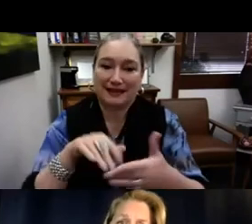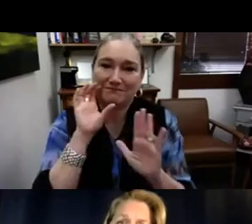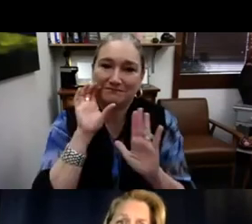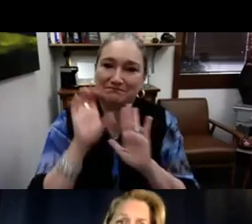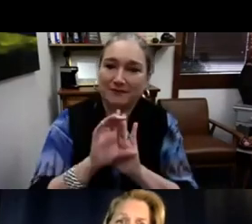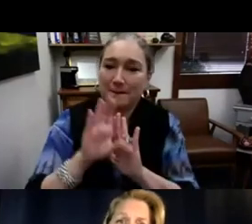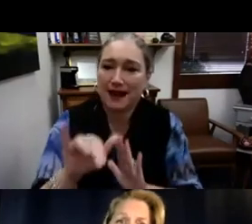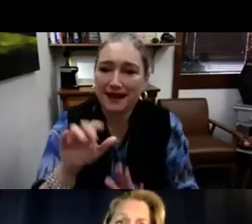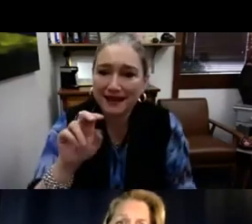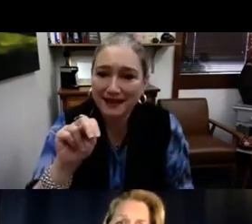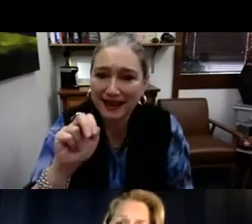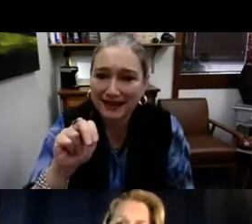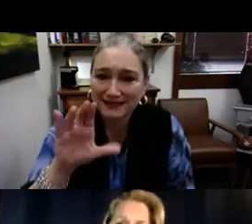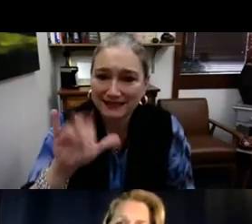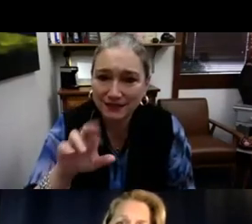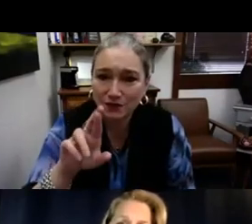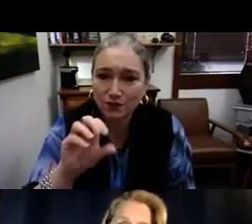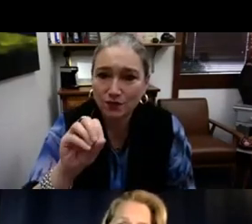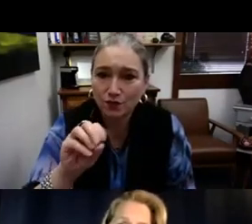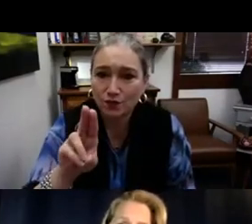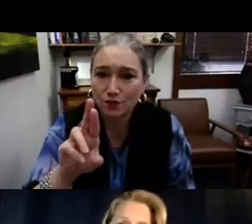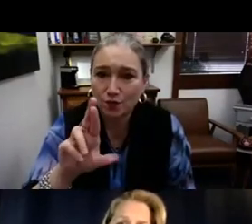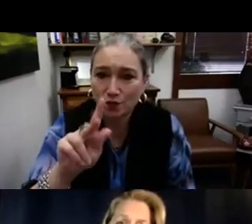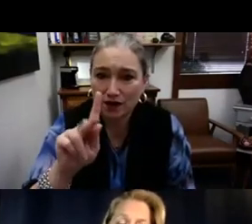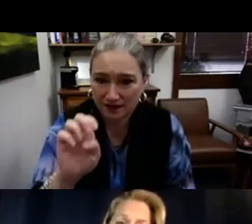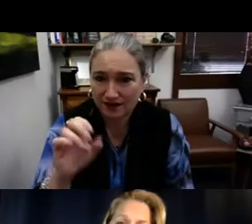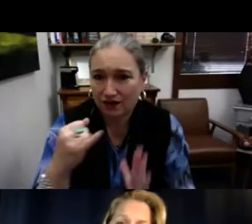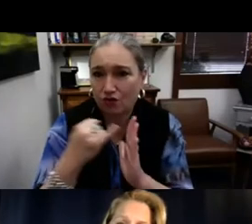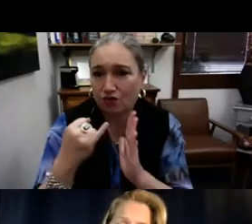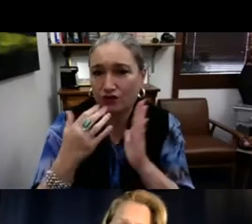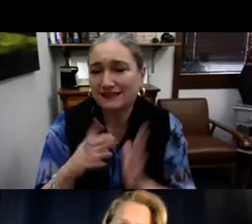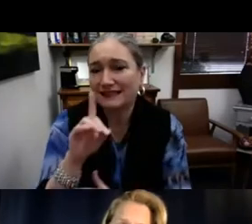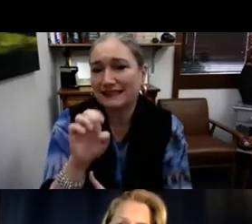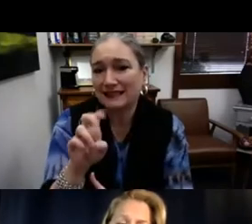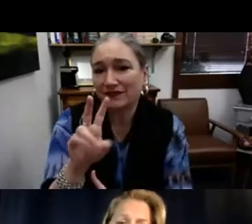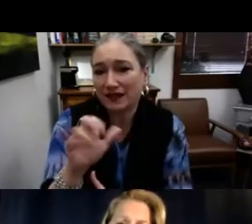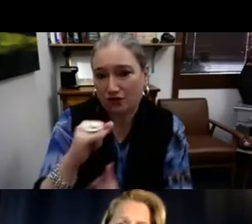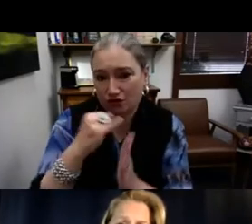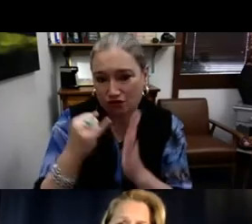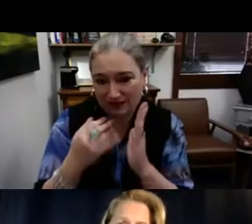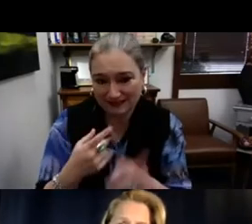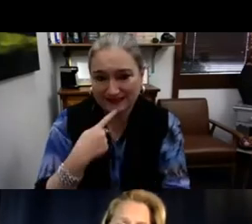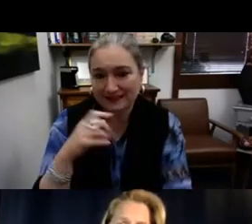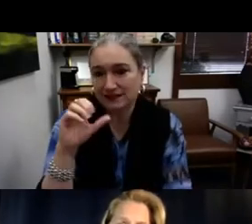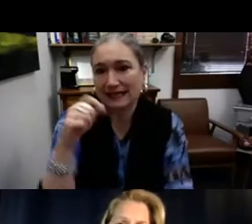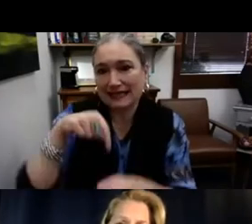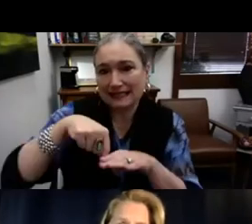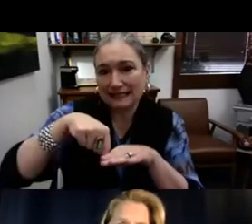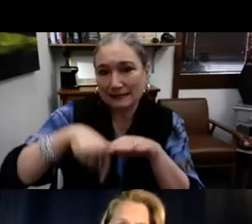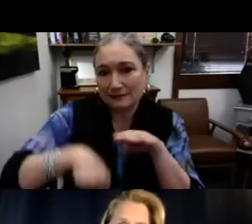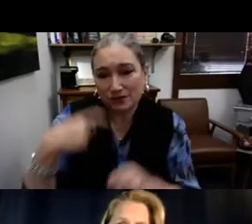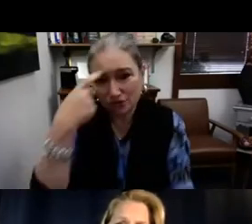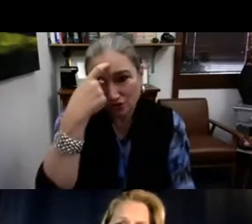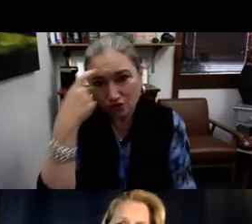But I want to put this painting actually see this on the front. This is from Nancy Work. She is an artist, a Divya